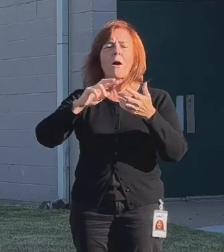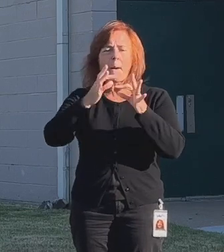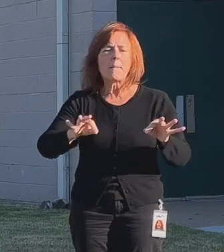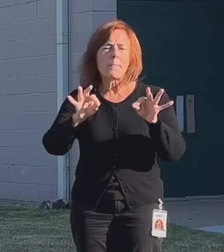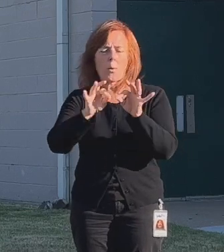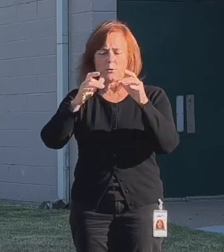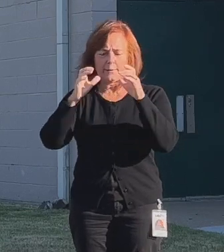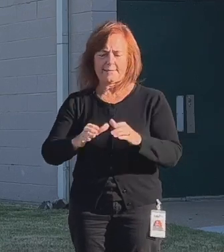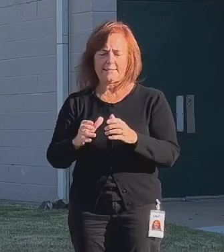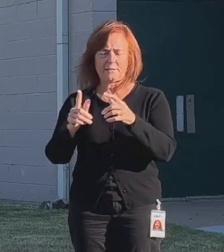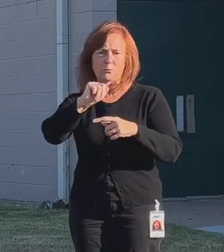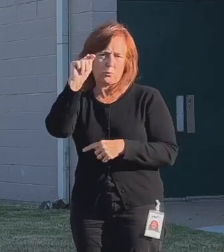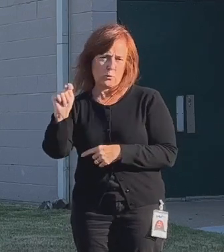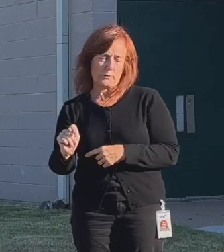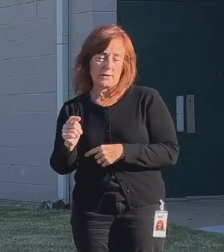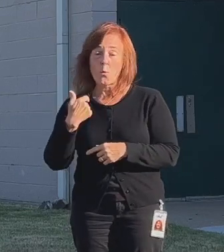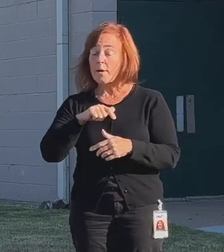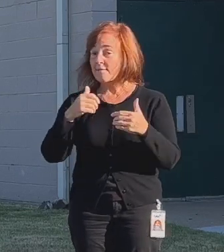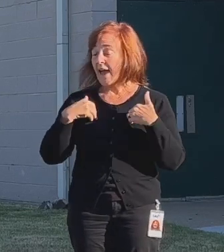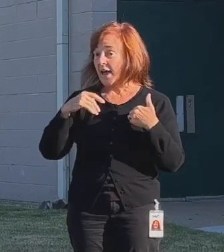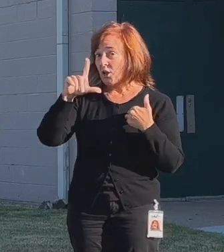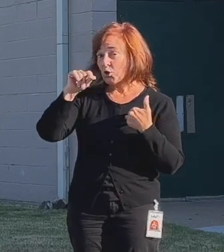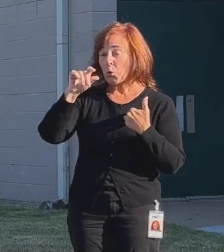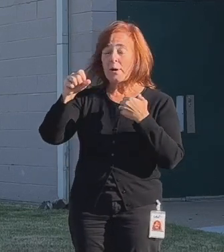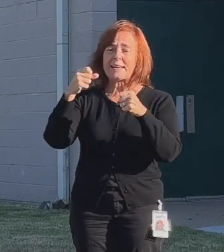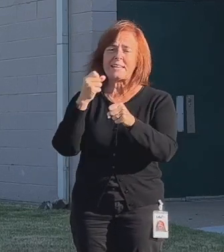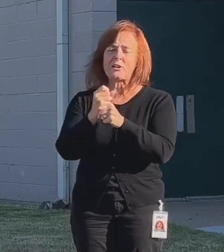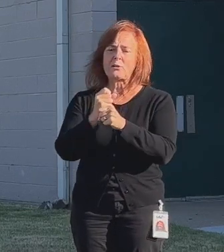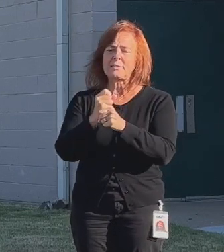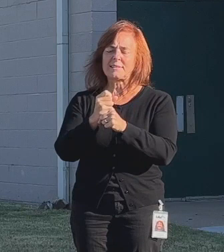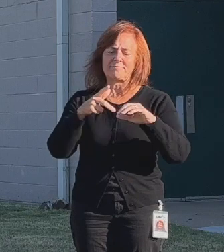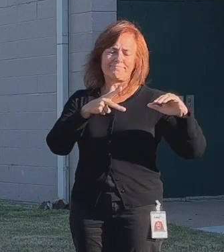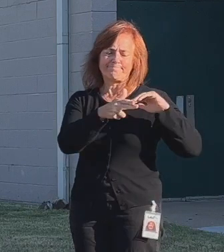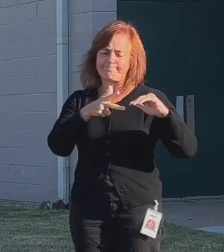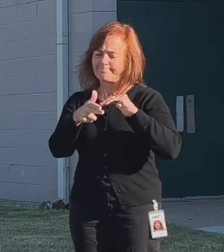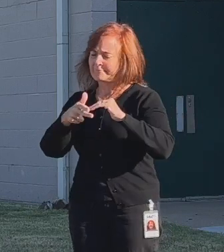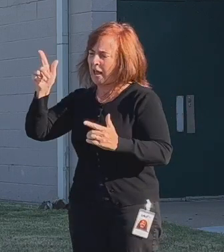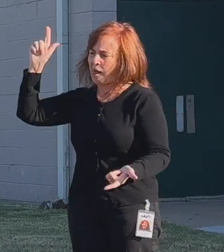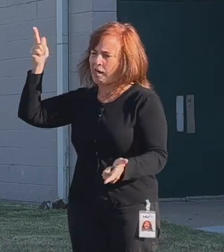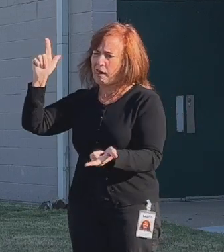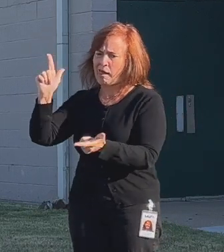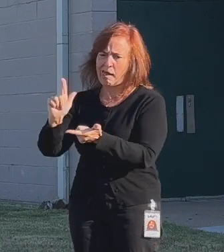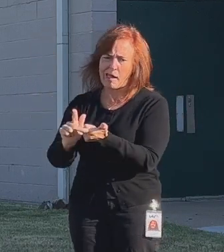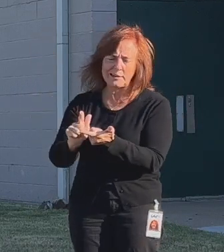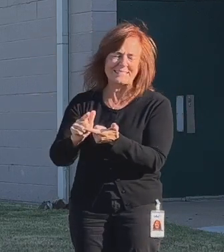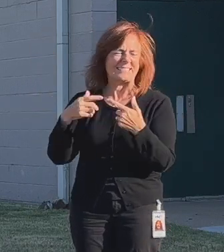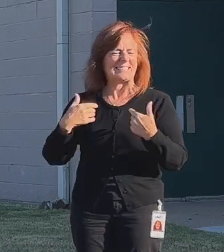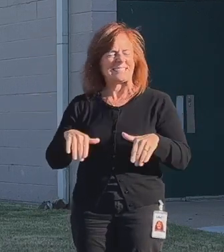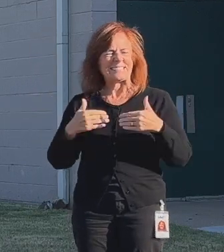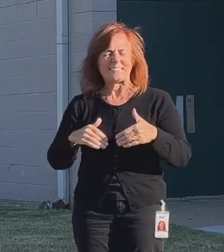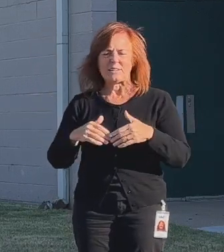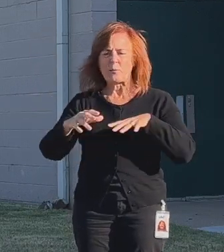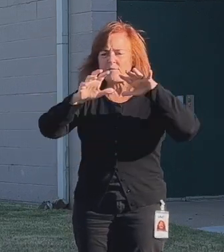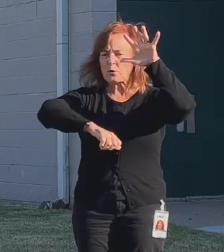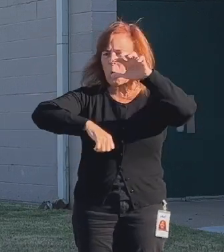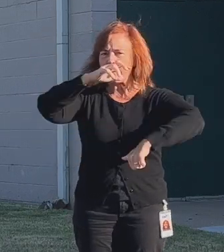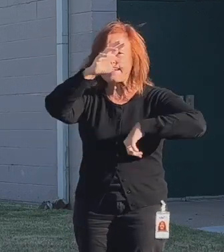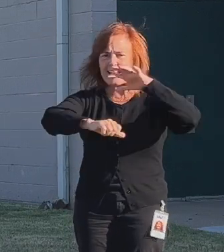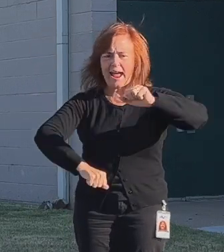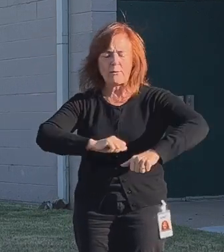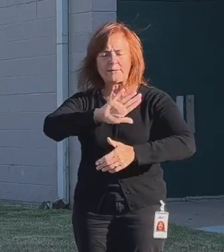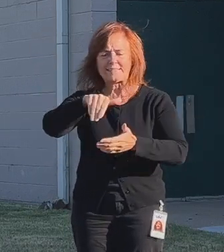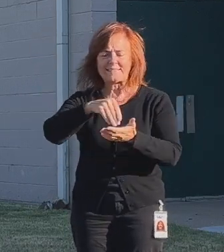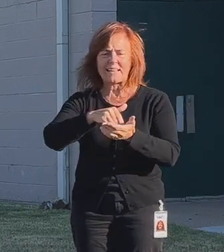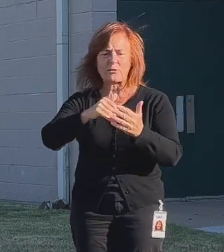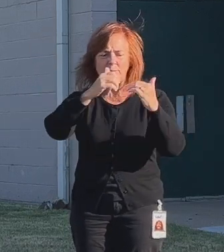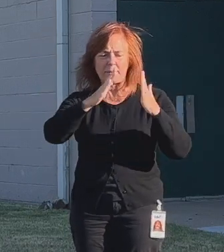Tulsa. We've had almost 20 years of cuts and, you know, we've torn down centers, we